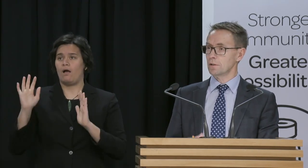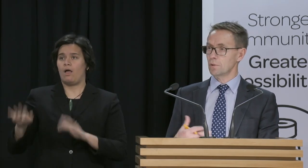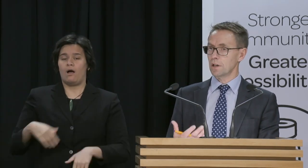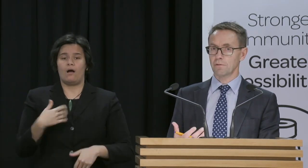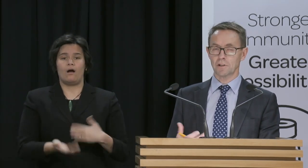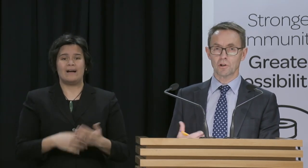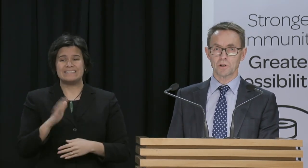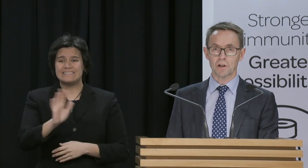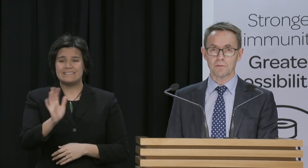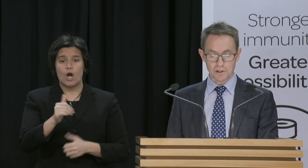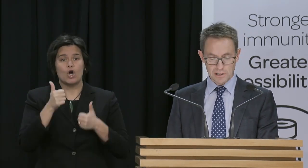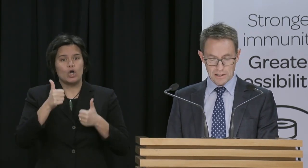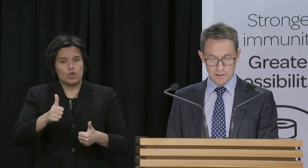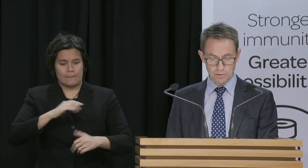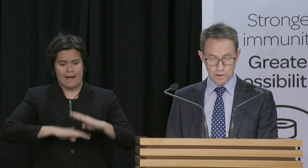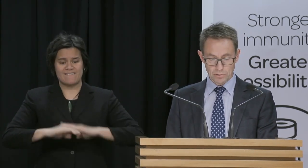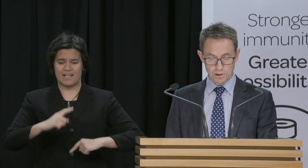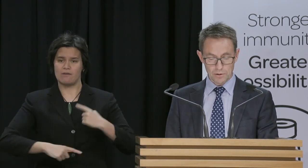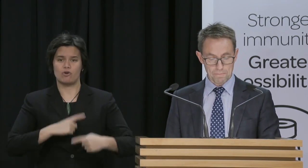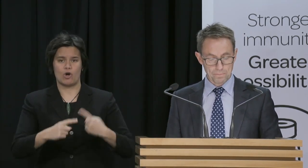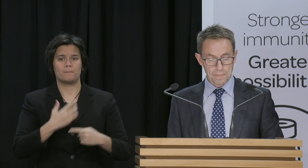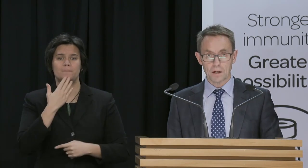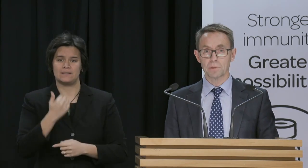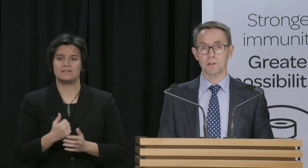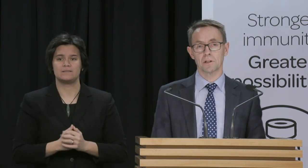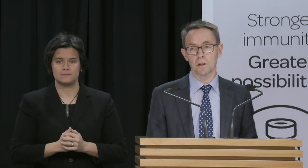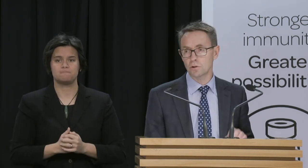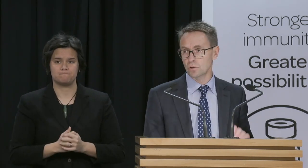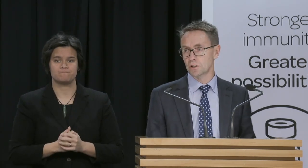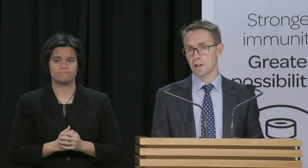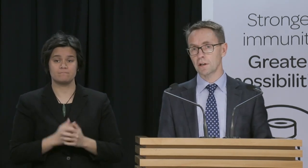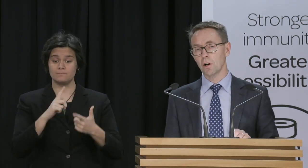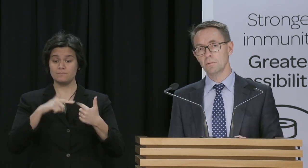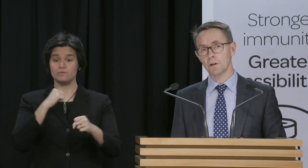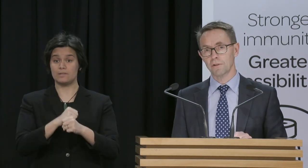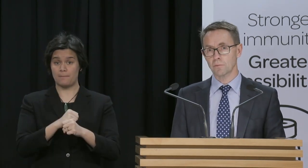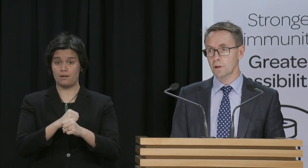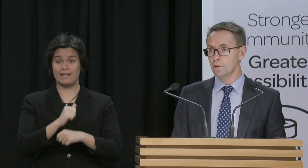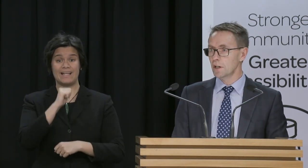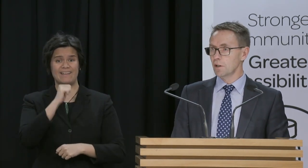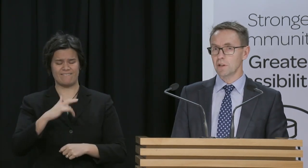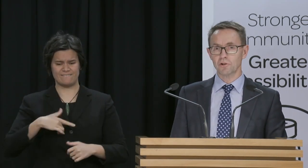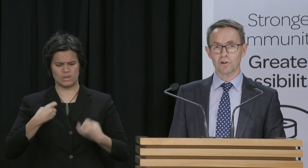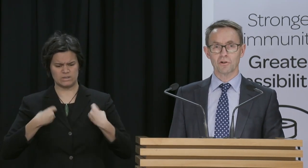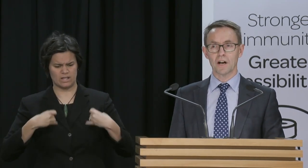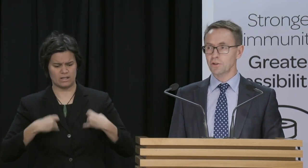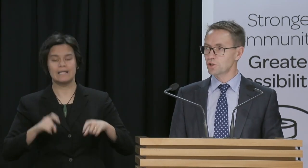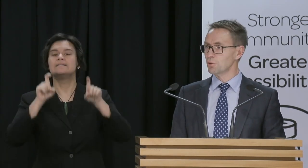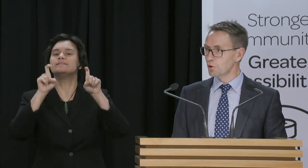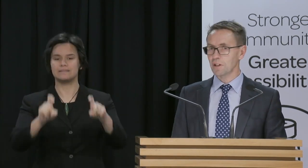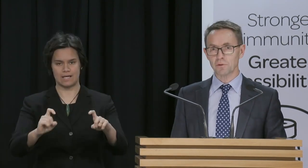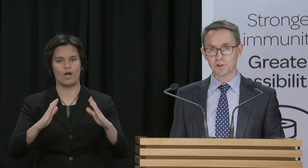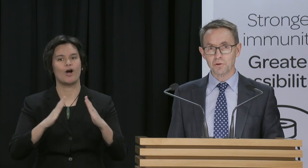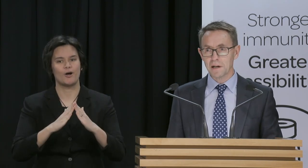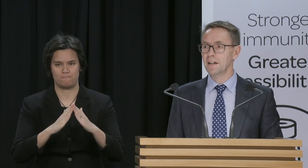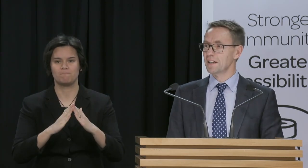that we have adopted over this last week or so. In particular, do stay home if unwell. We have got used